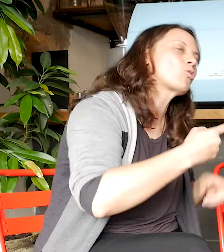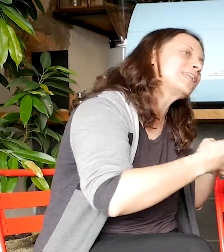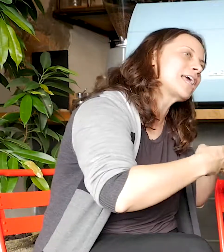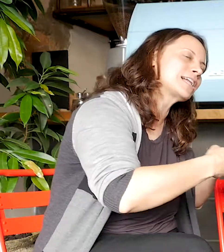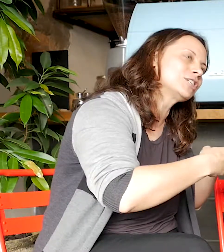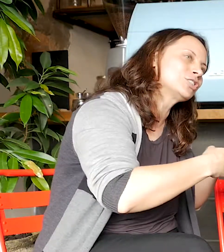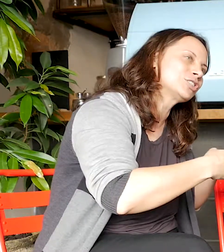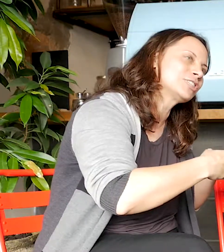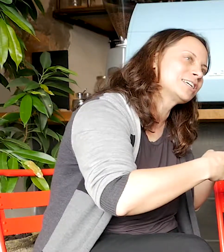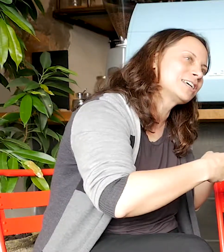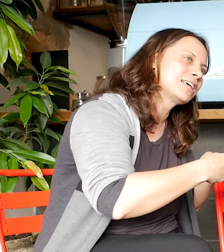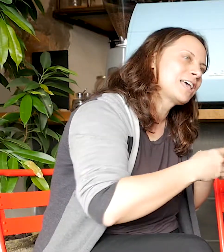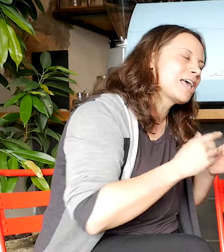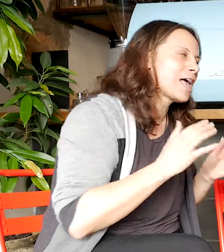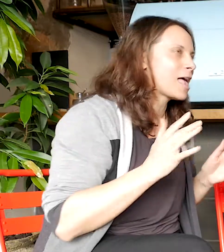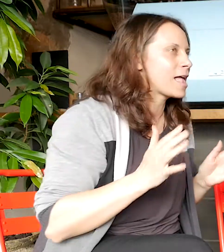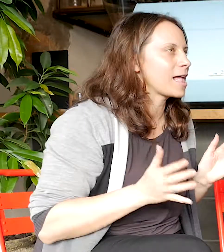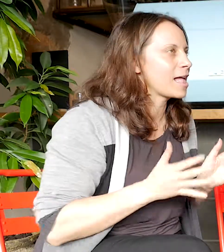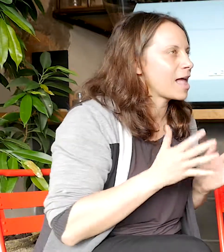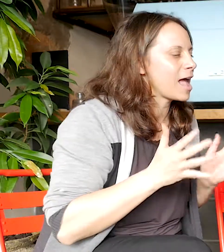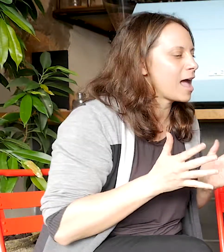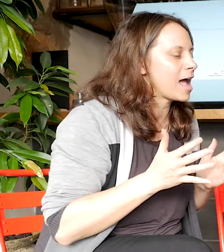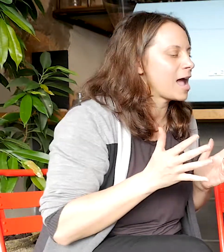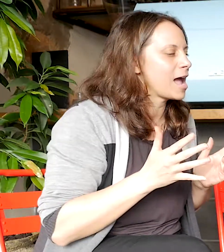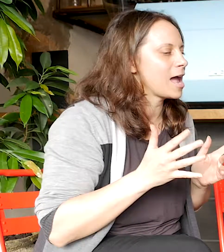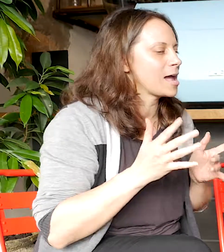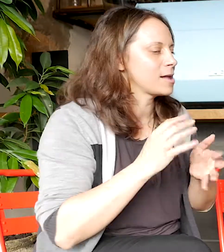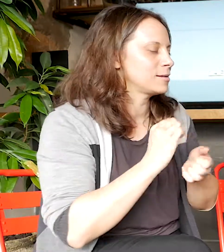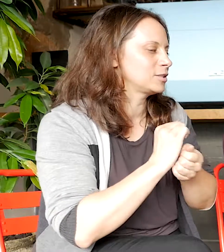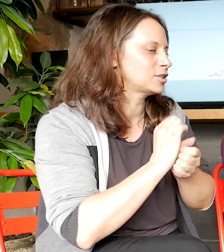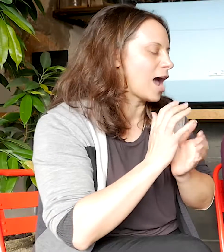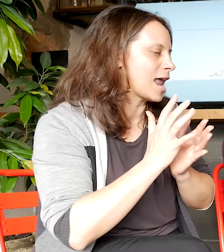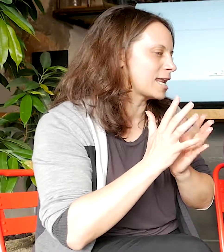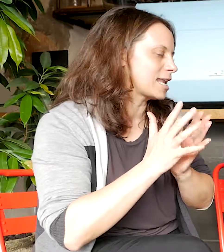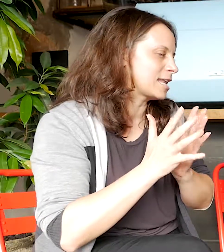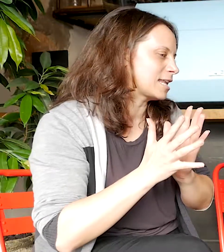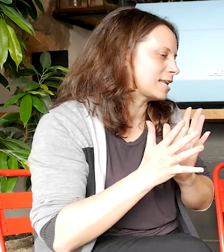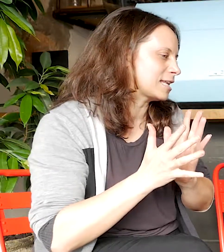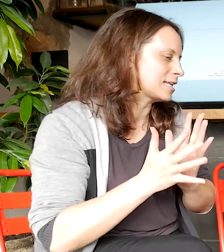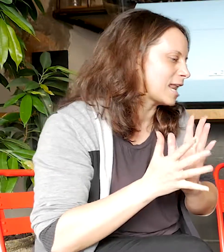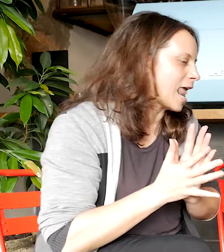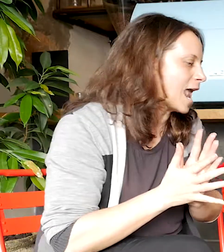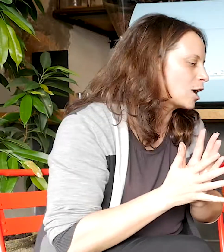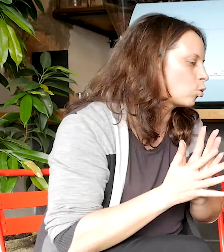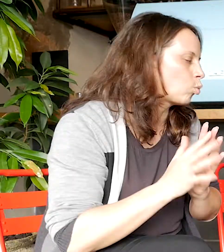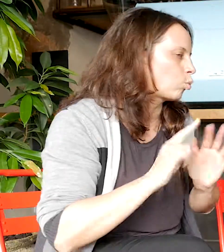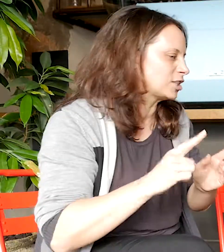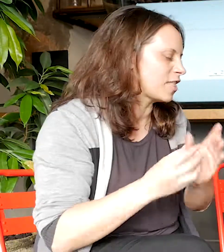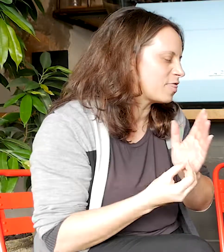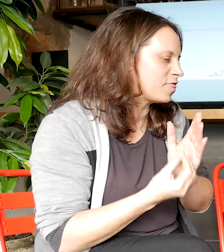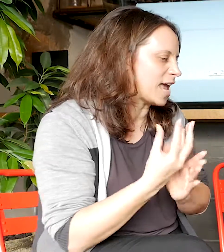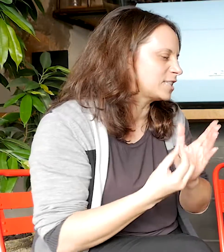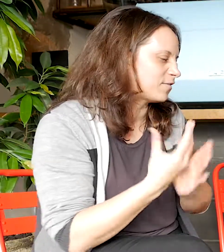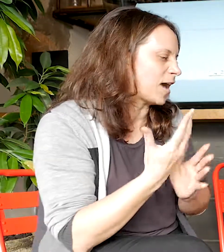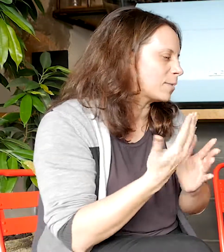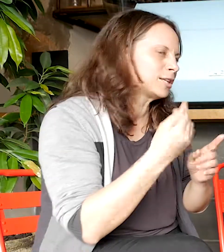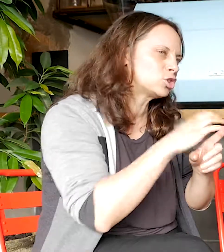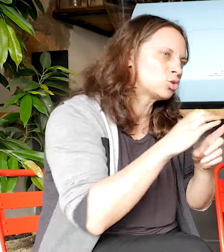How closely is the New Zealand sign sort of developed because of the culture to New Zealand? Or what's, is there a link? Yeah, that's a great question. There's